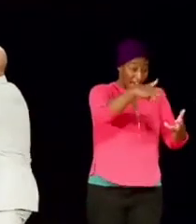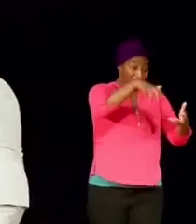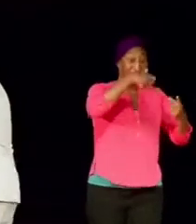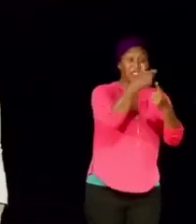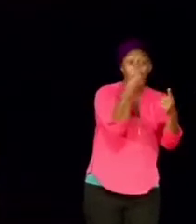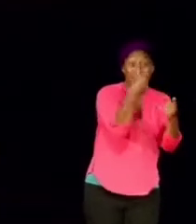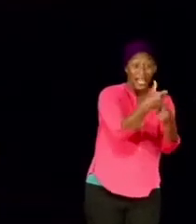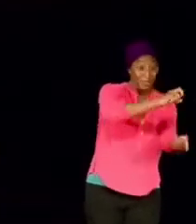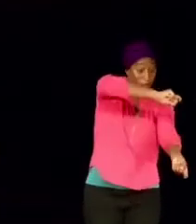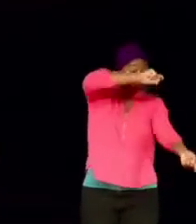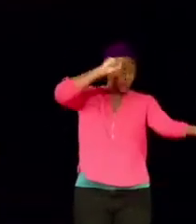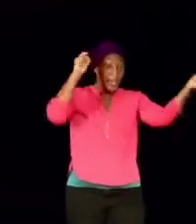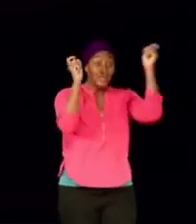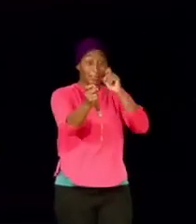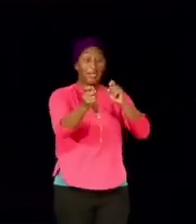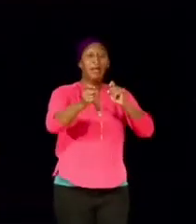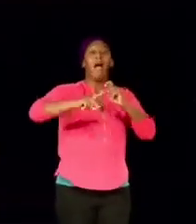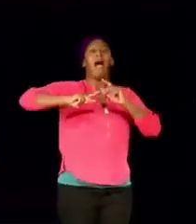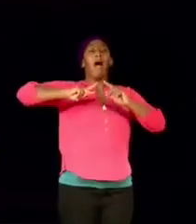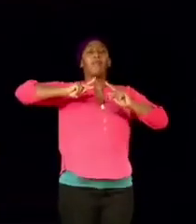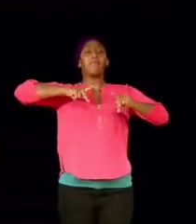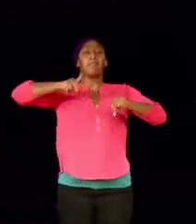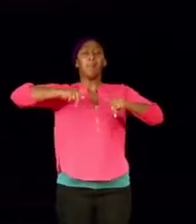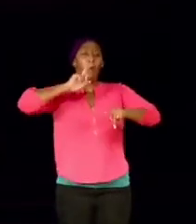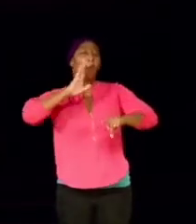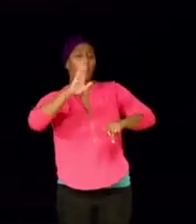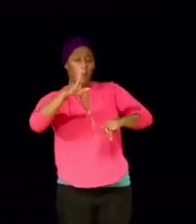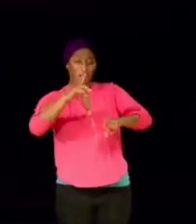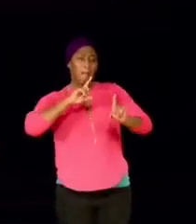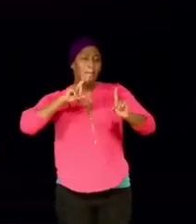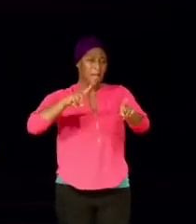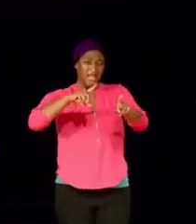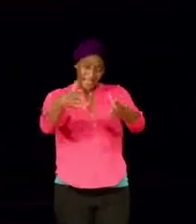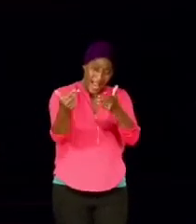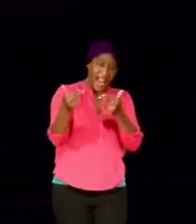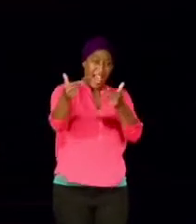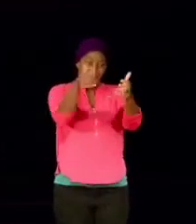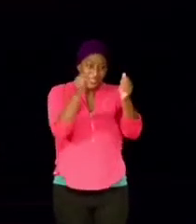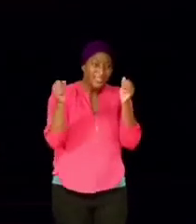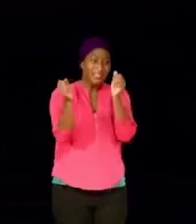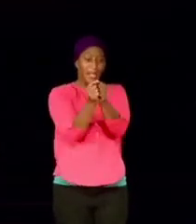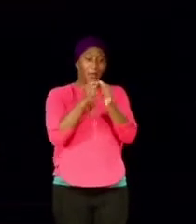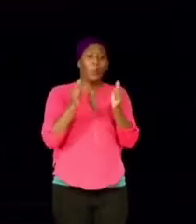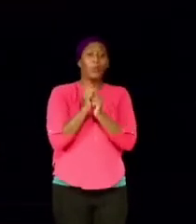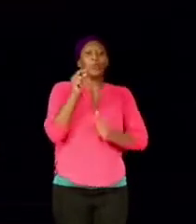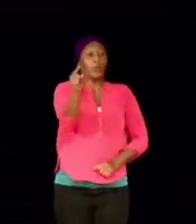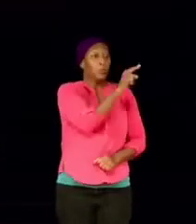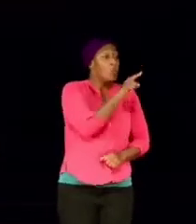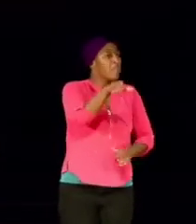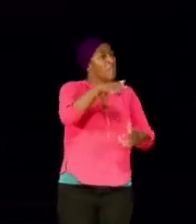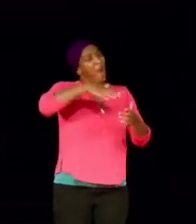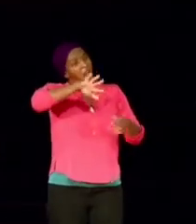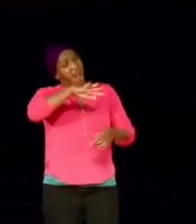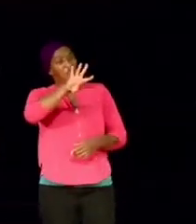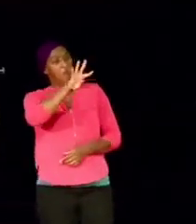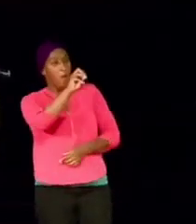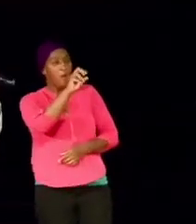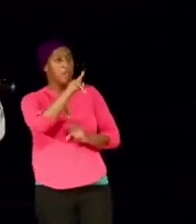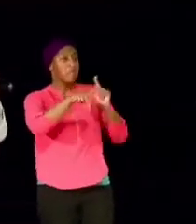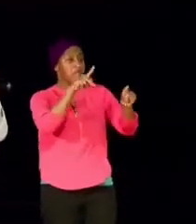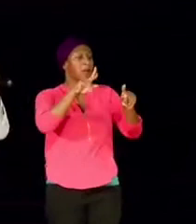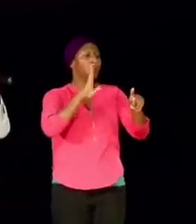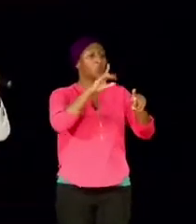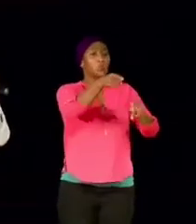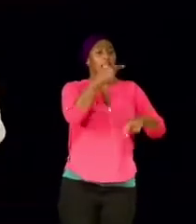commanding people to start laughing with you. It's about 40 of y'all in the room right now. God says you got a